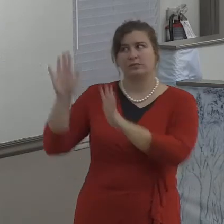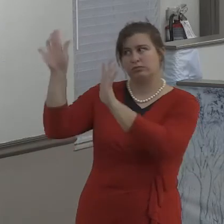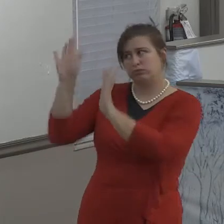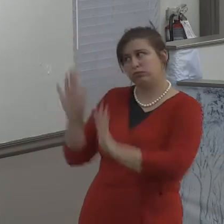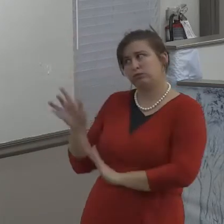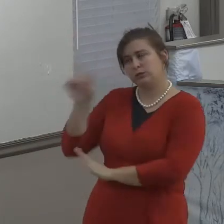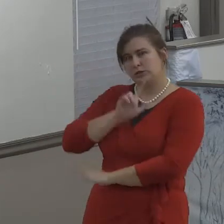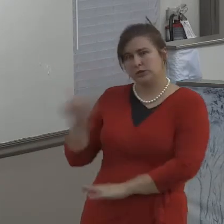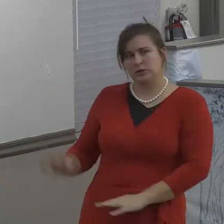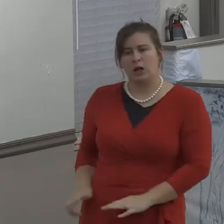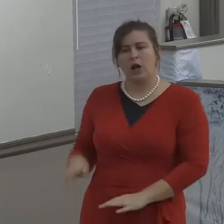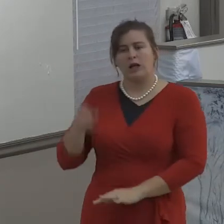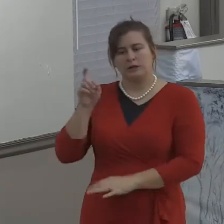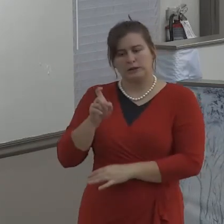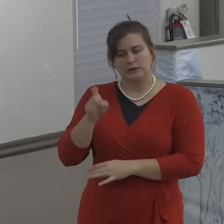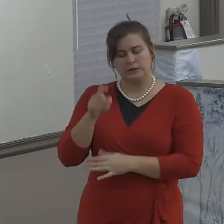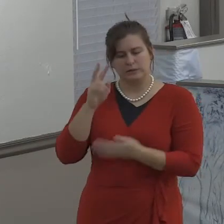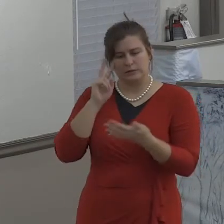I'm also preaching to you.